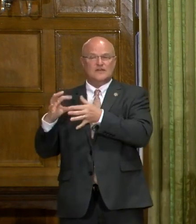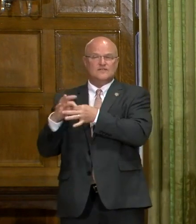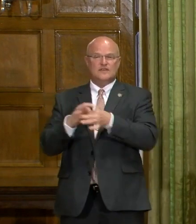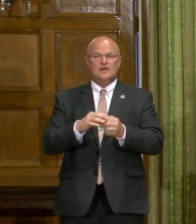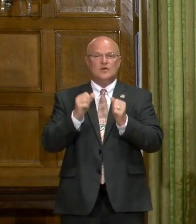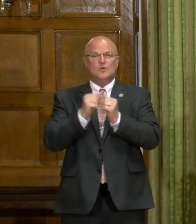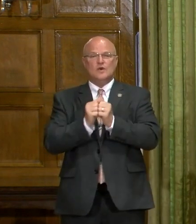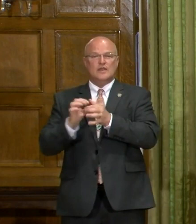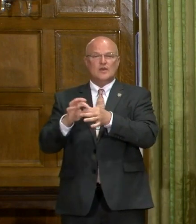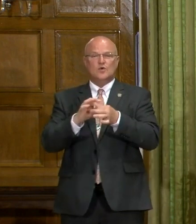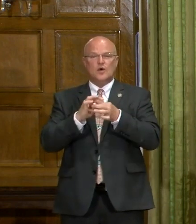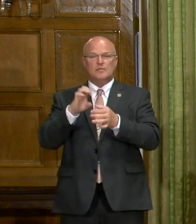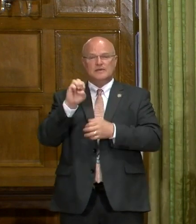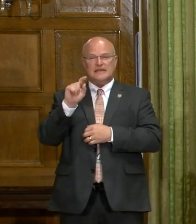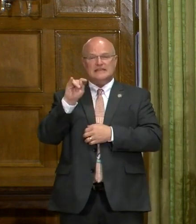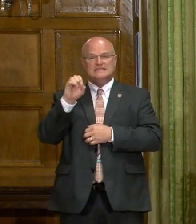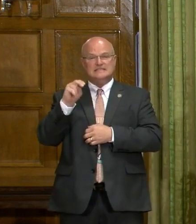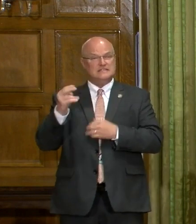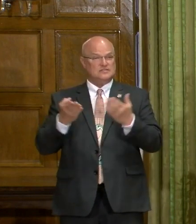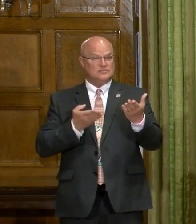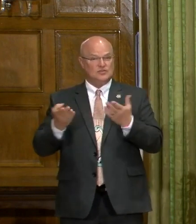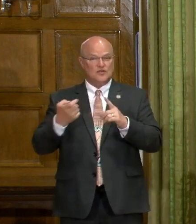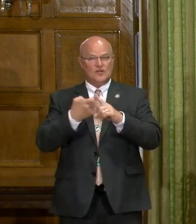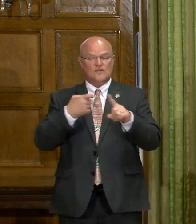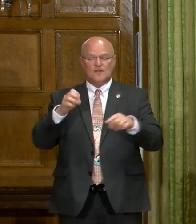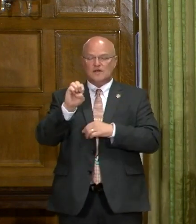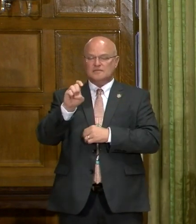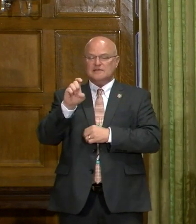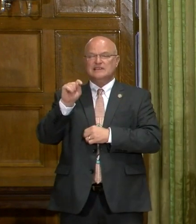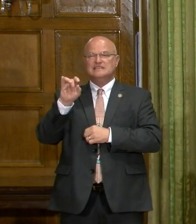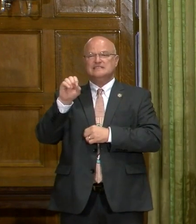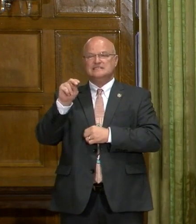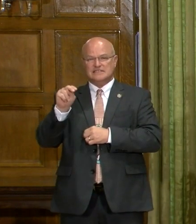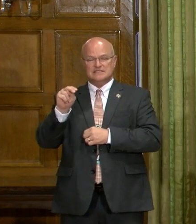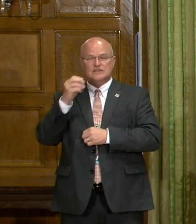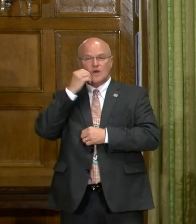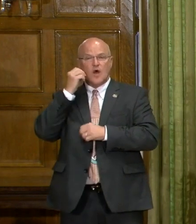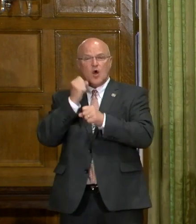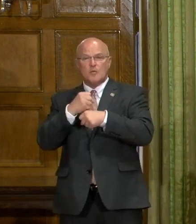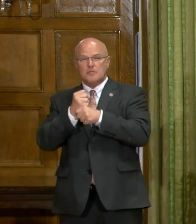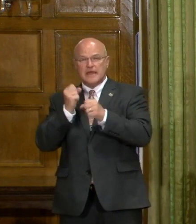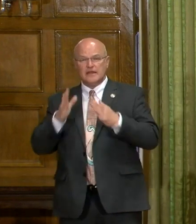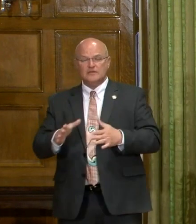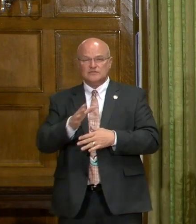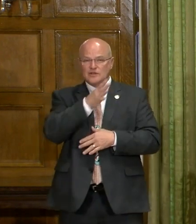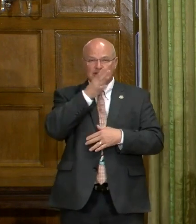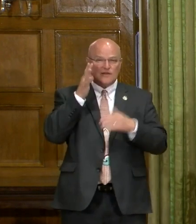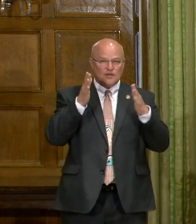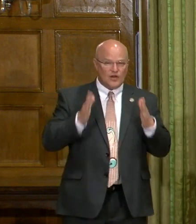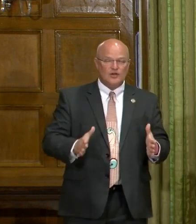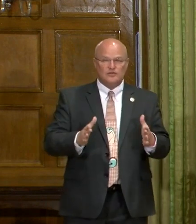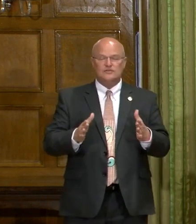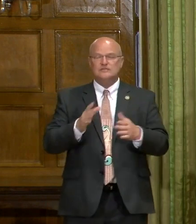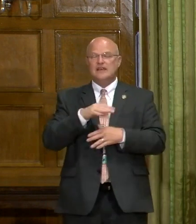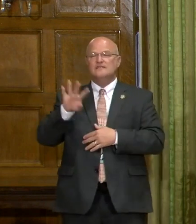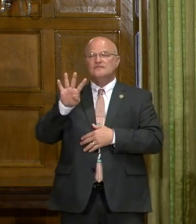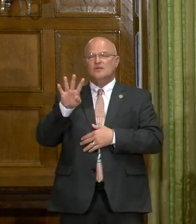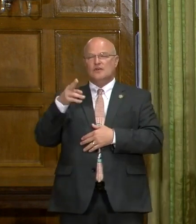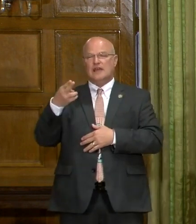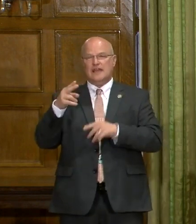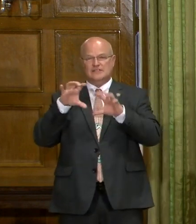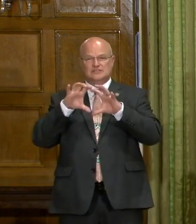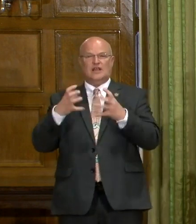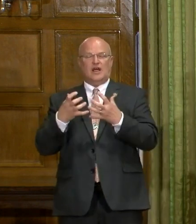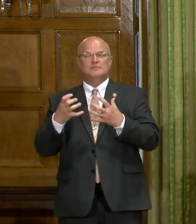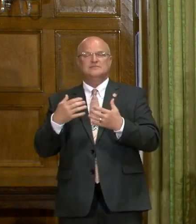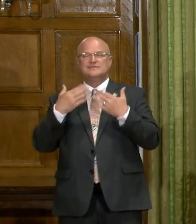the Cooperative Extension Service from Extension Homemakers to Master Gardeners to Extension Get Fit and 4H clubs.